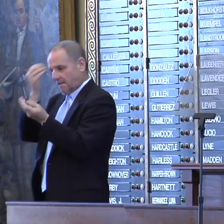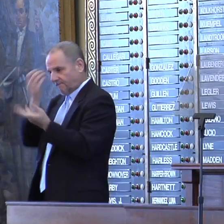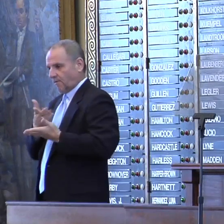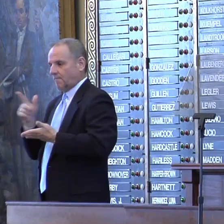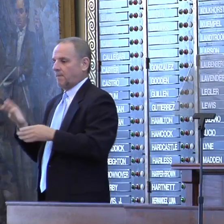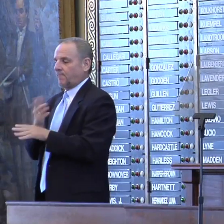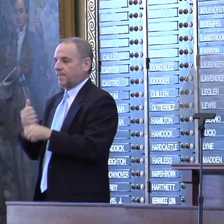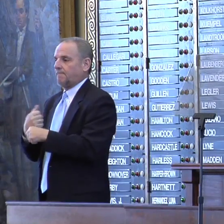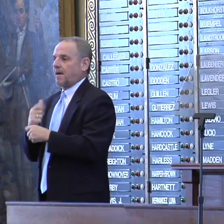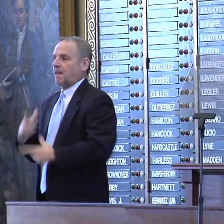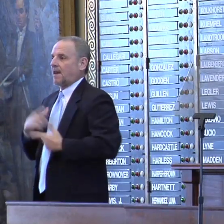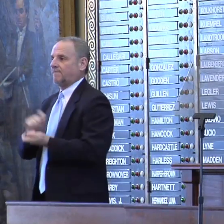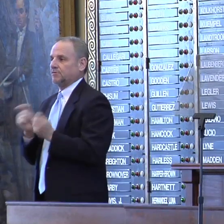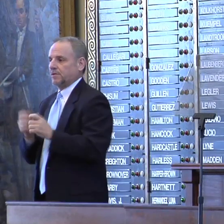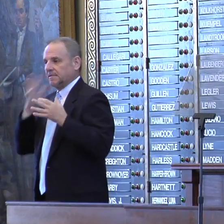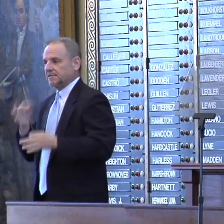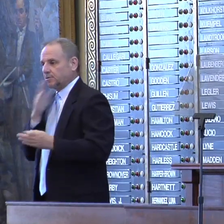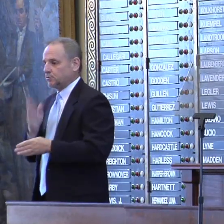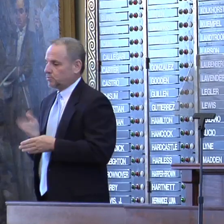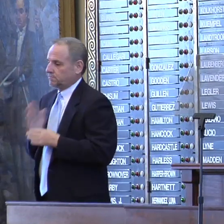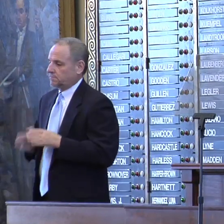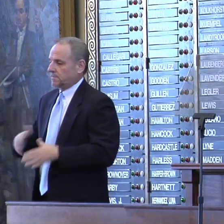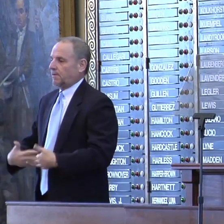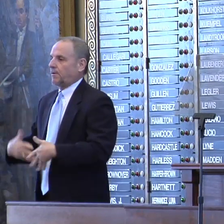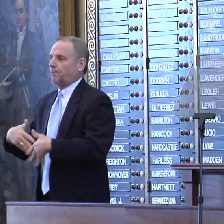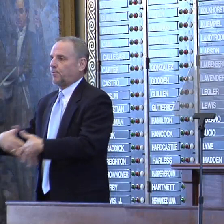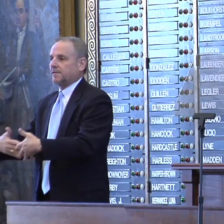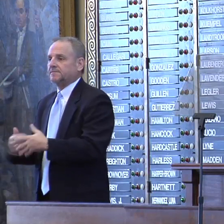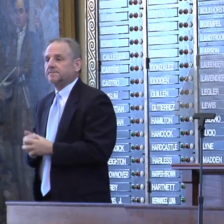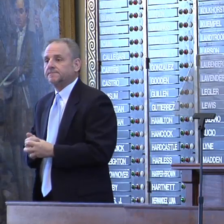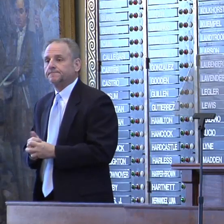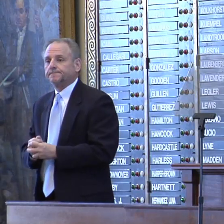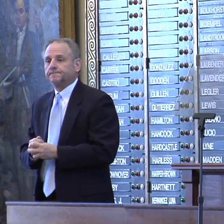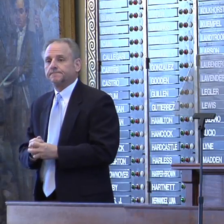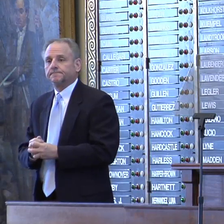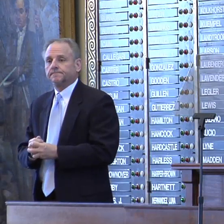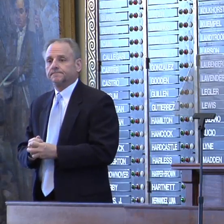before they make the life-changing decision to terminate a pregnancy. We also need to